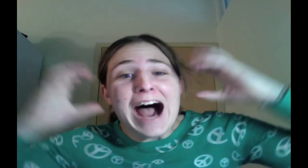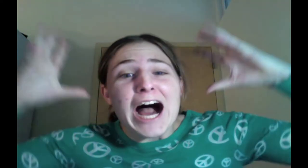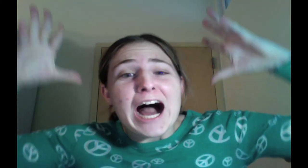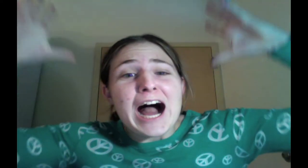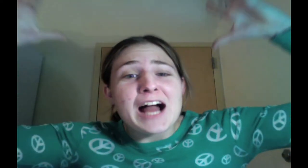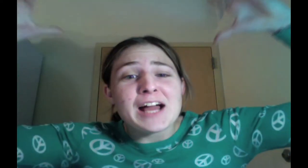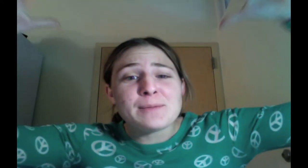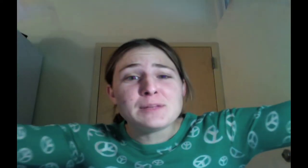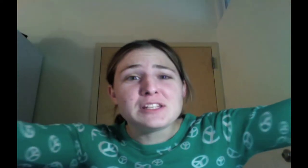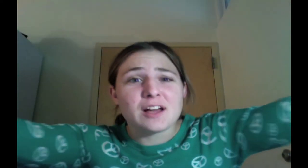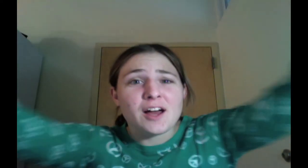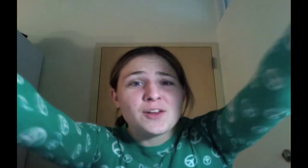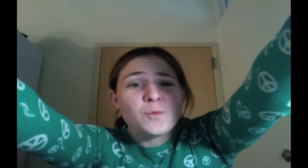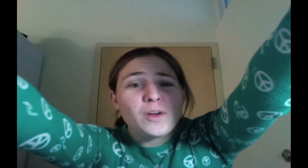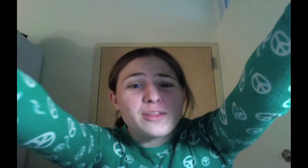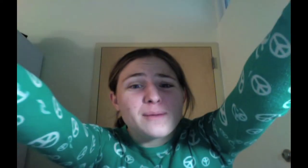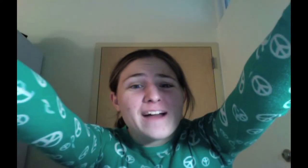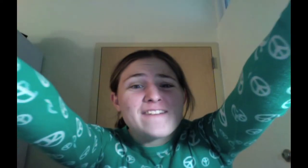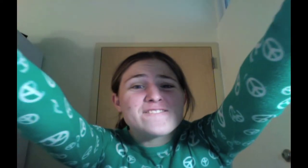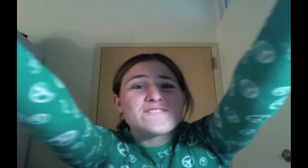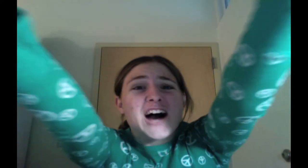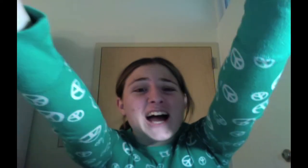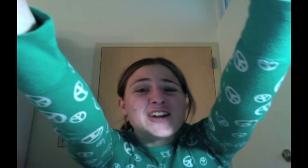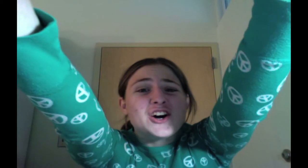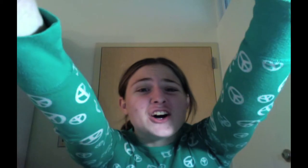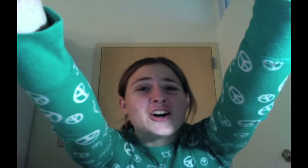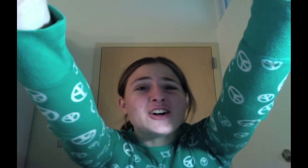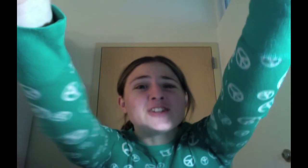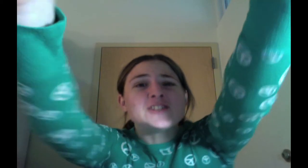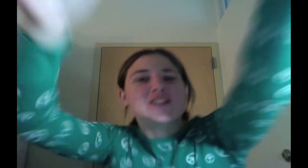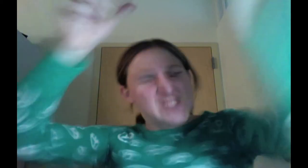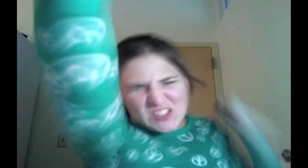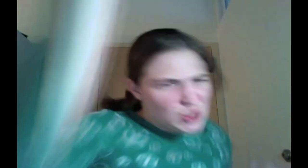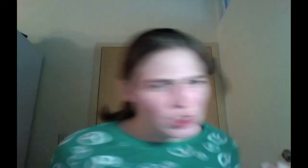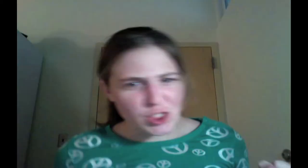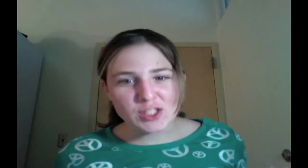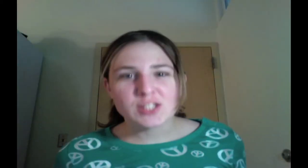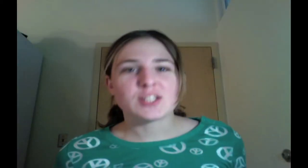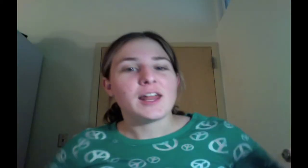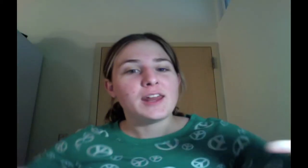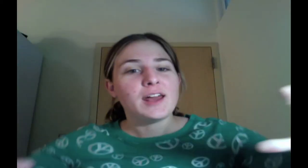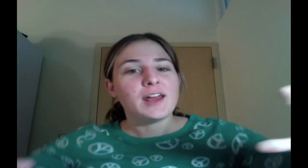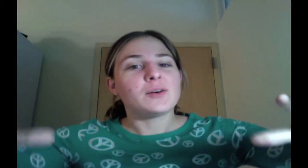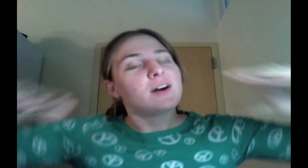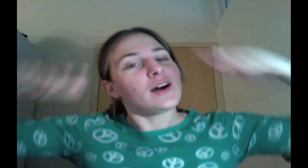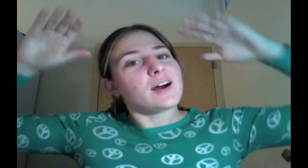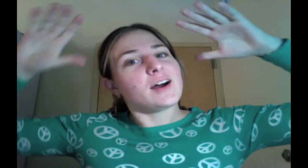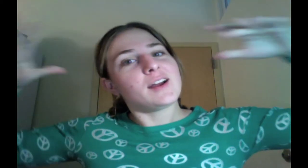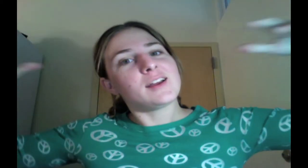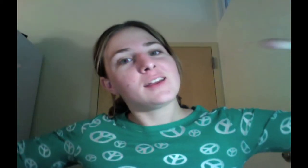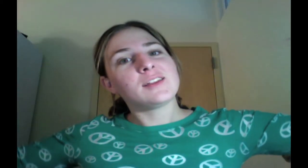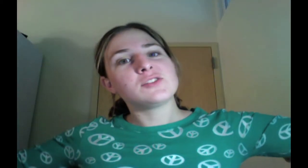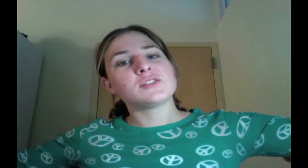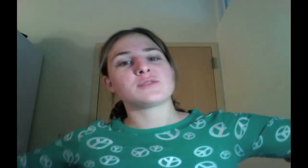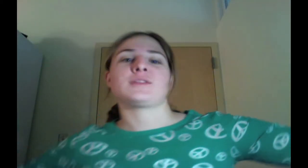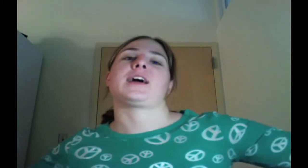I'm done with my finals. Yes! And now I can just relax